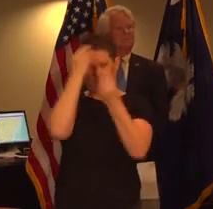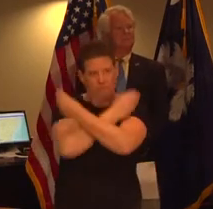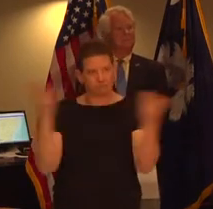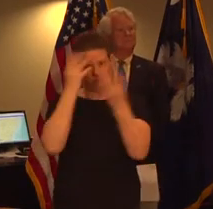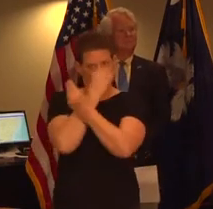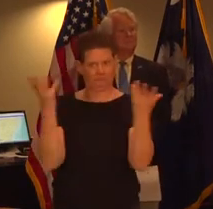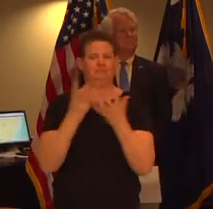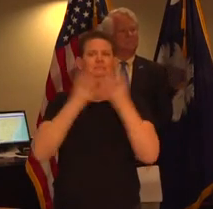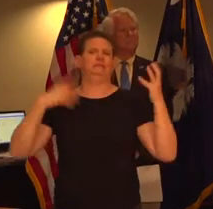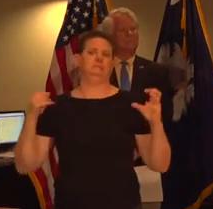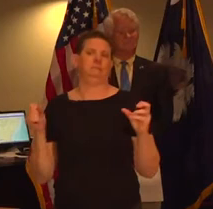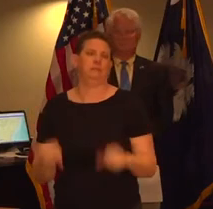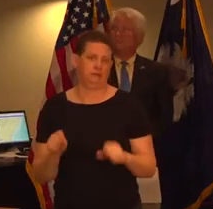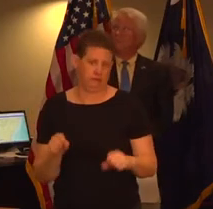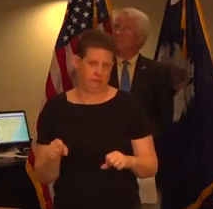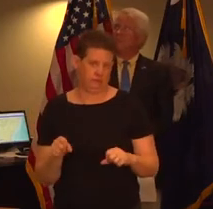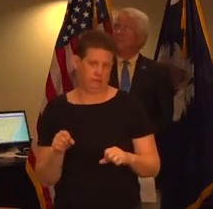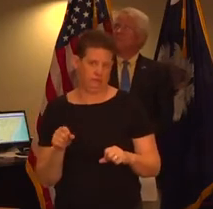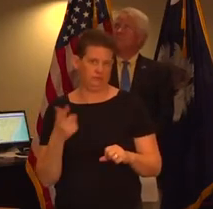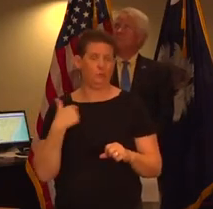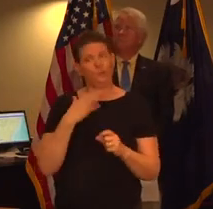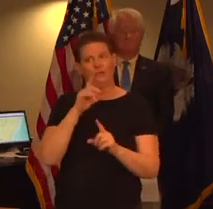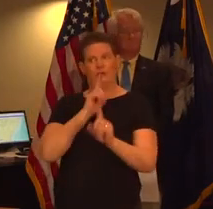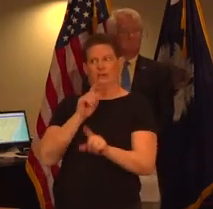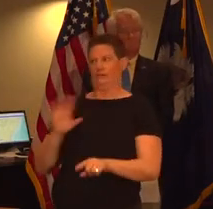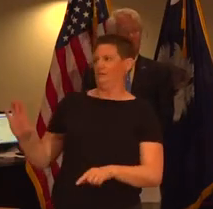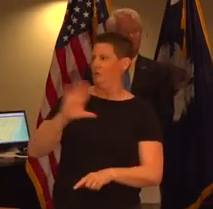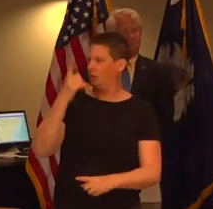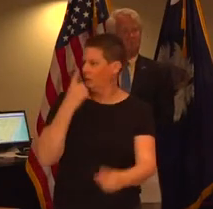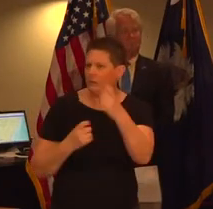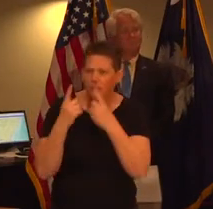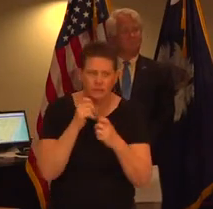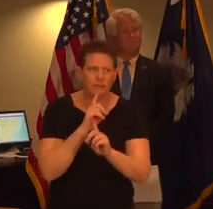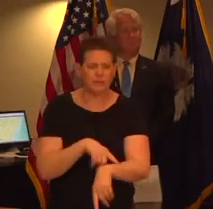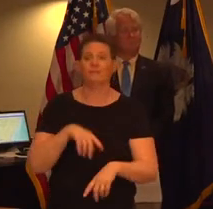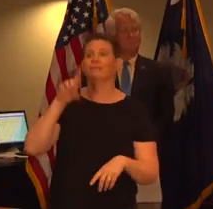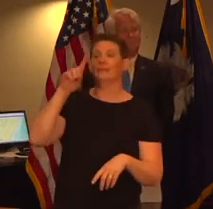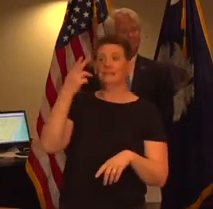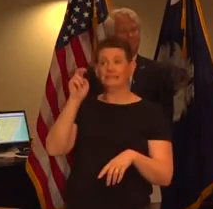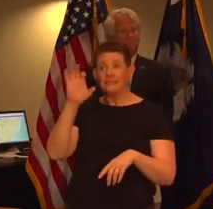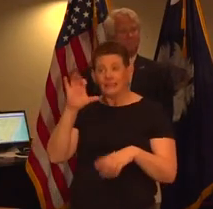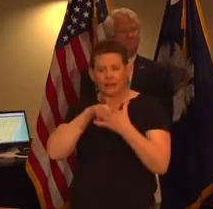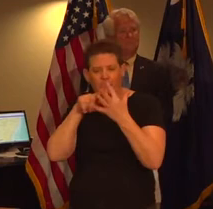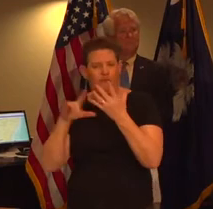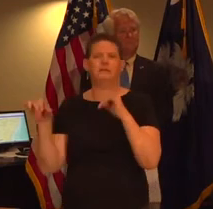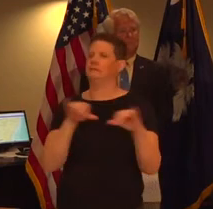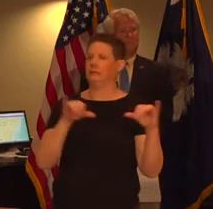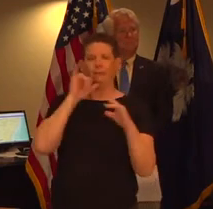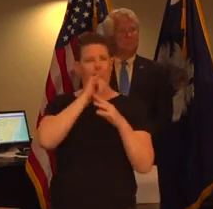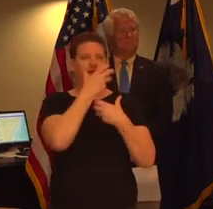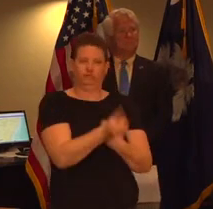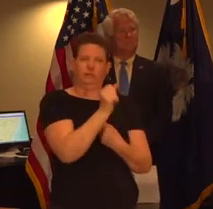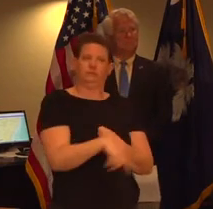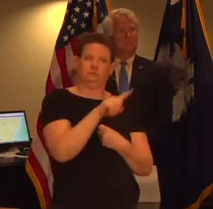as we can in order to provide to answer the questions of the people and i know dhek and other institutions are doing the